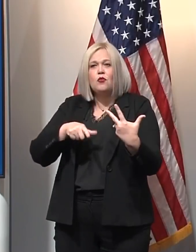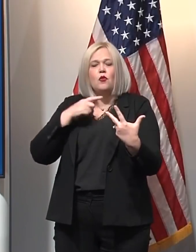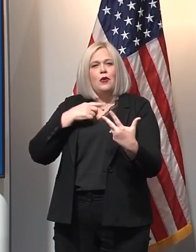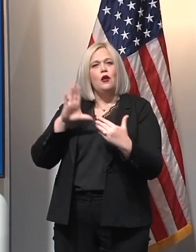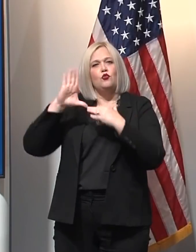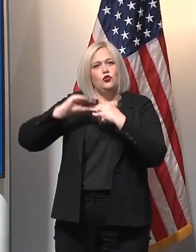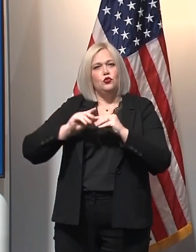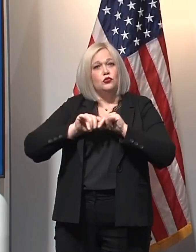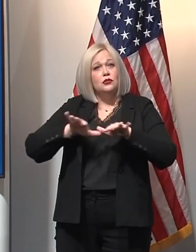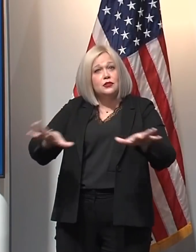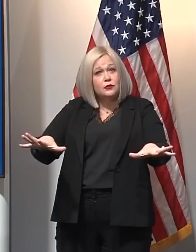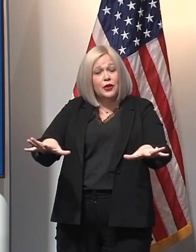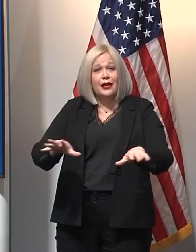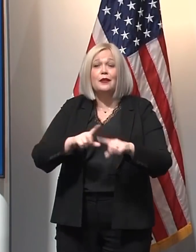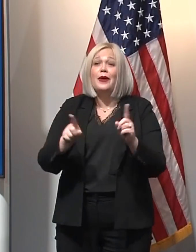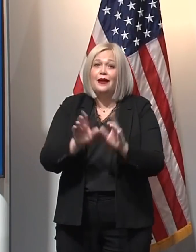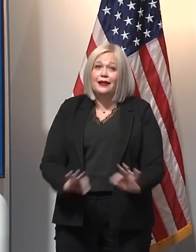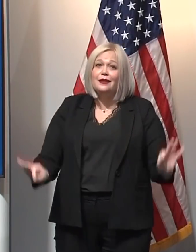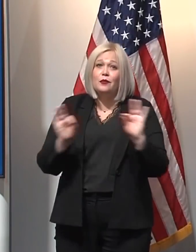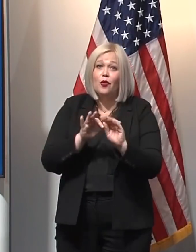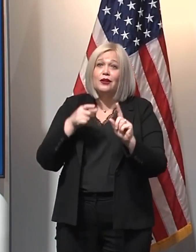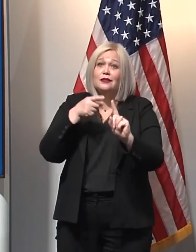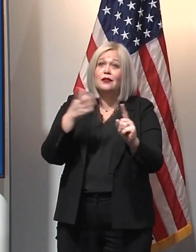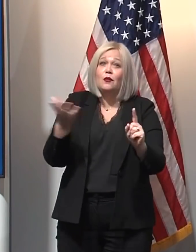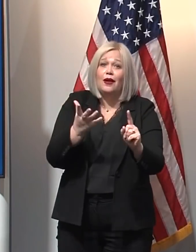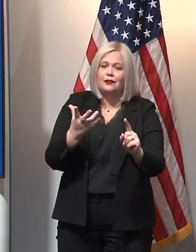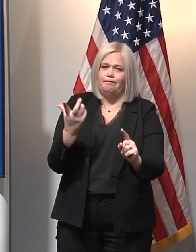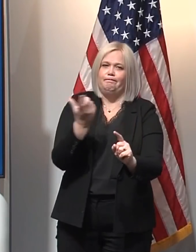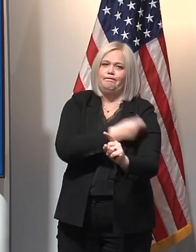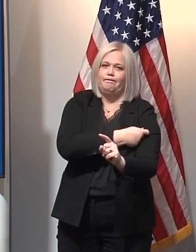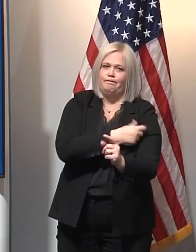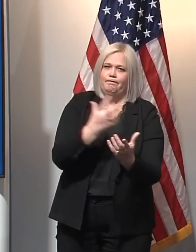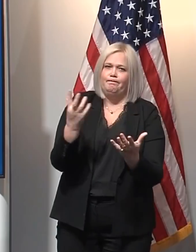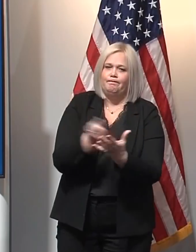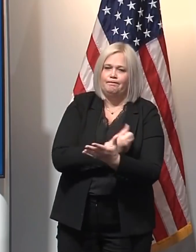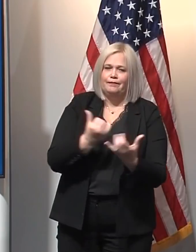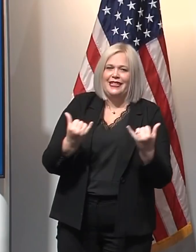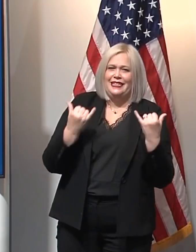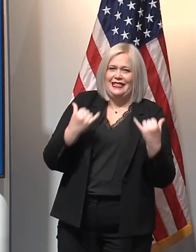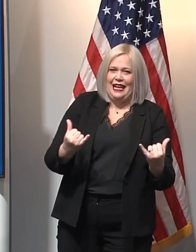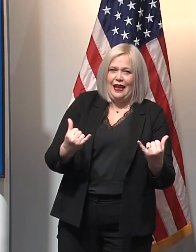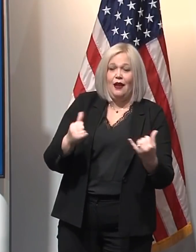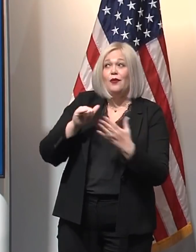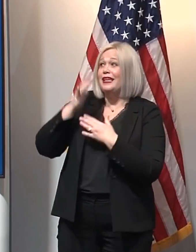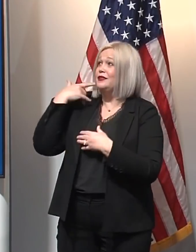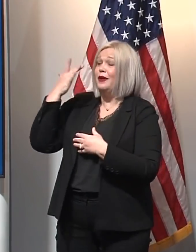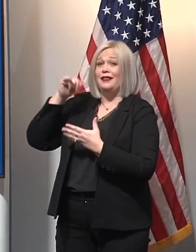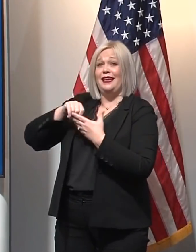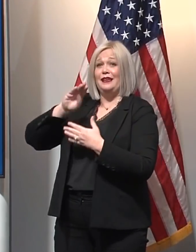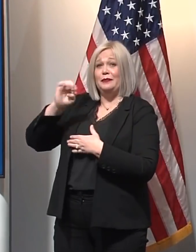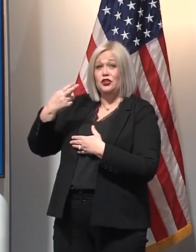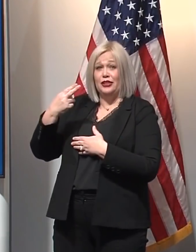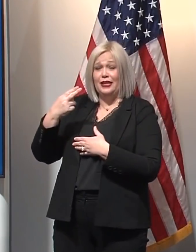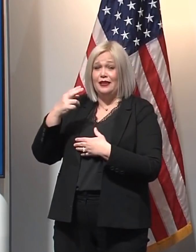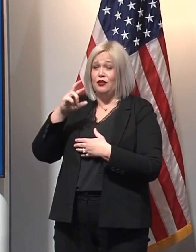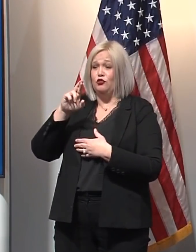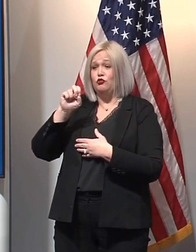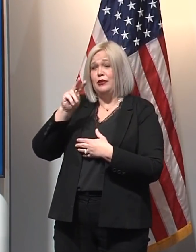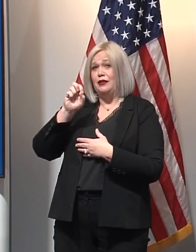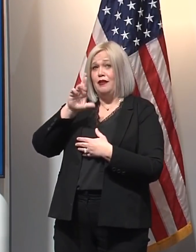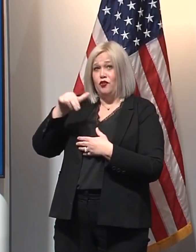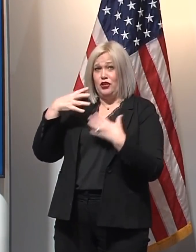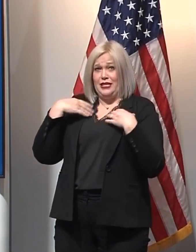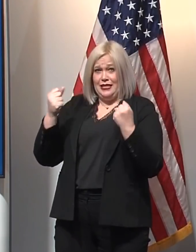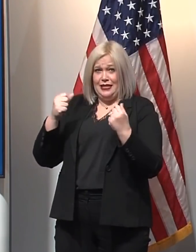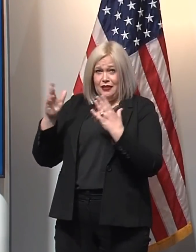are in a race to get these vaccines into arms and that's why the resources in that Michigan recovery, COVID recovery plan